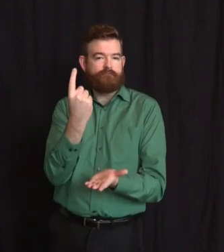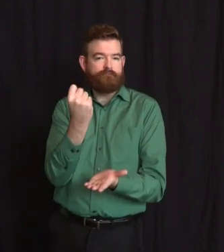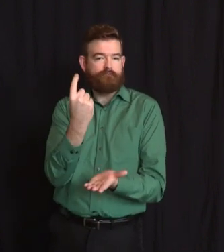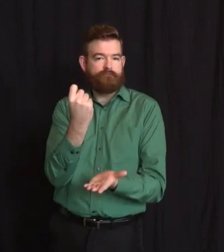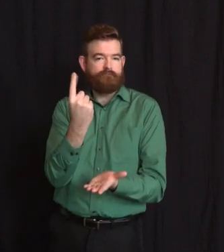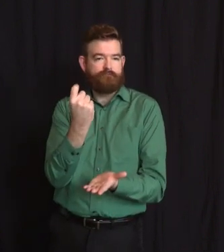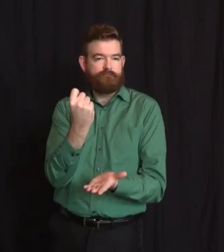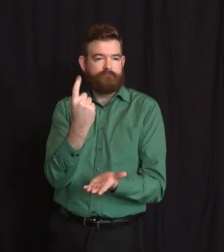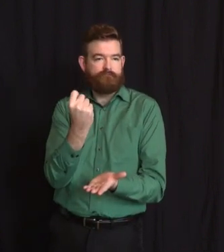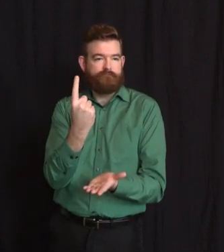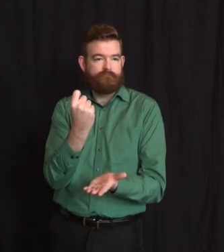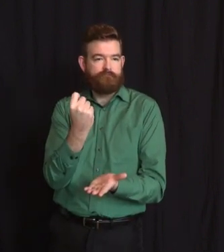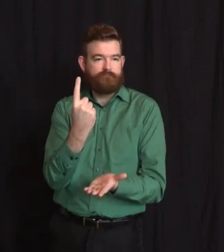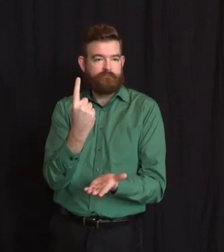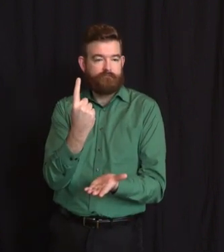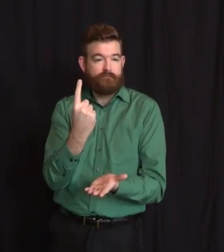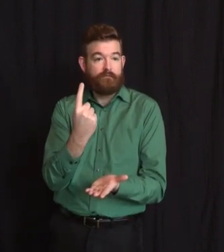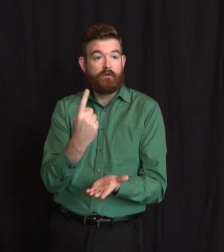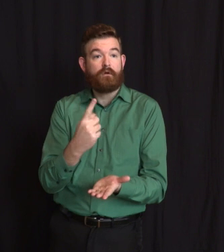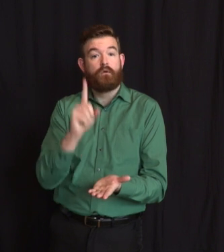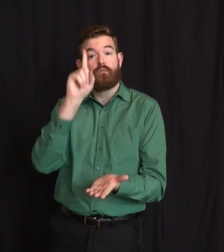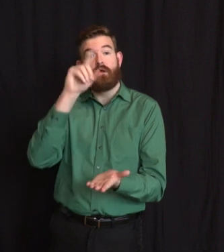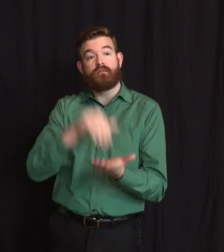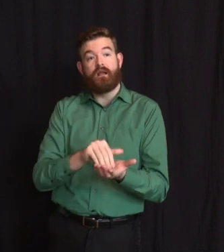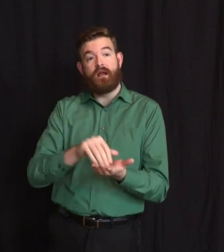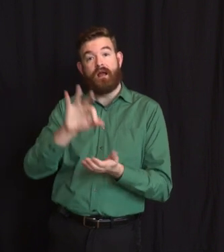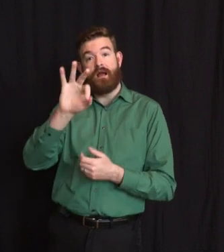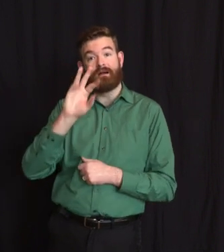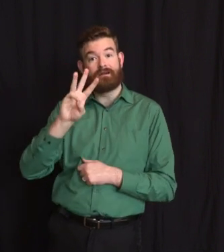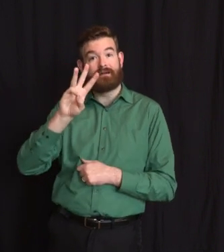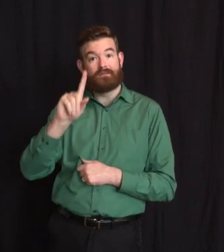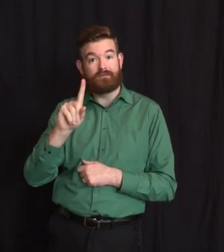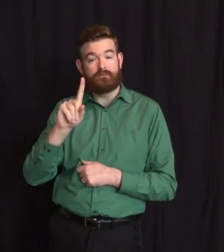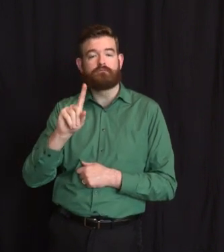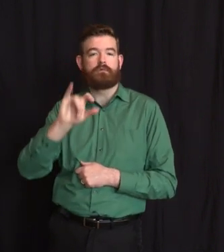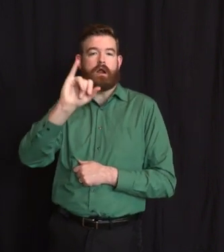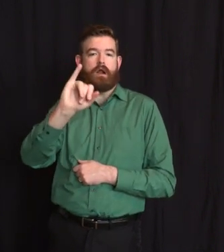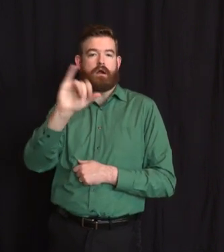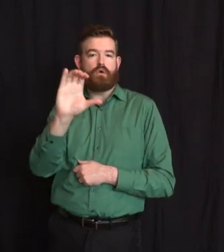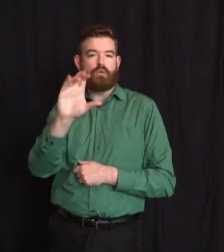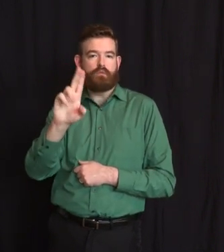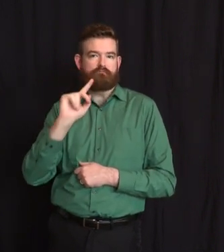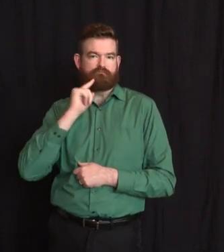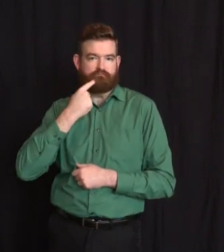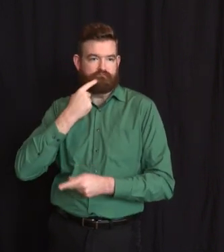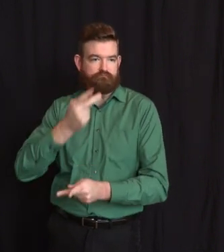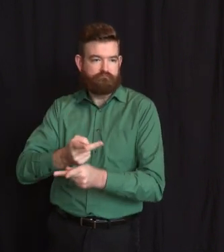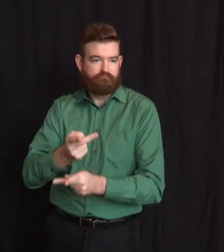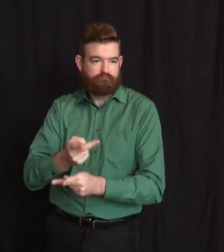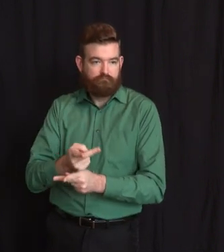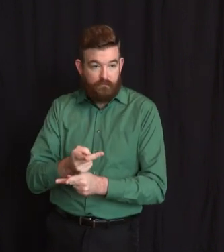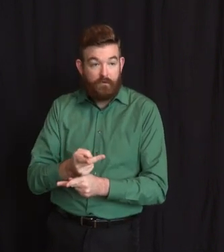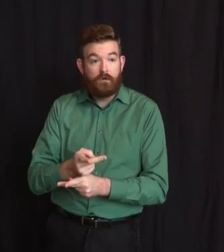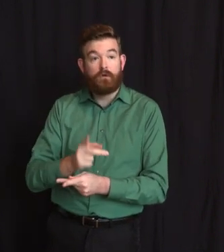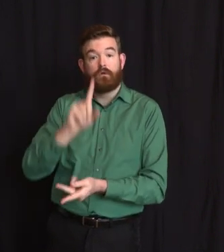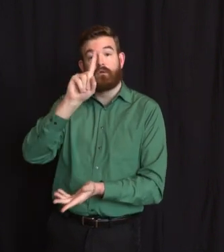listed in critical or intensive care, and 1,594 ventilators were in use.